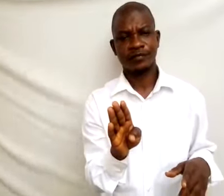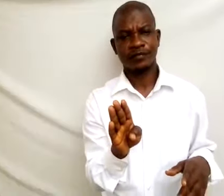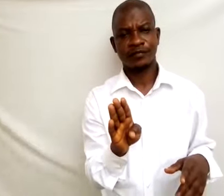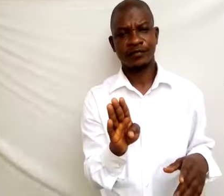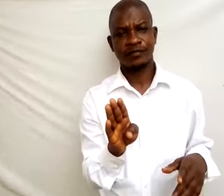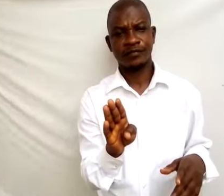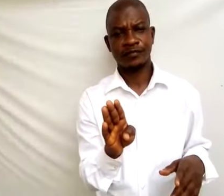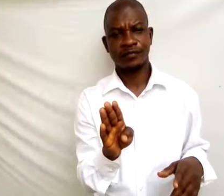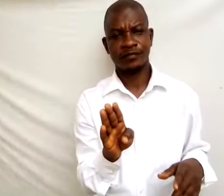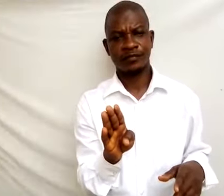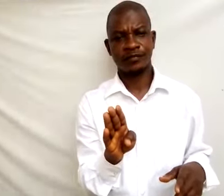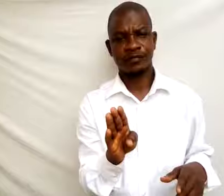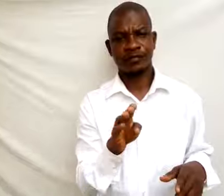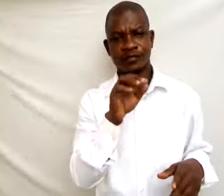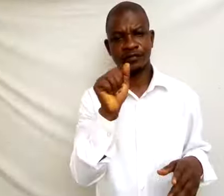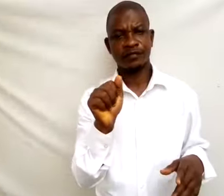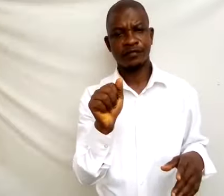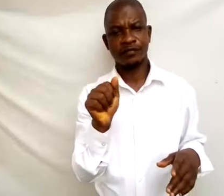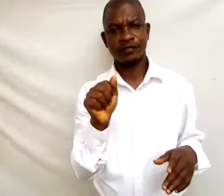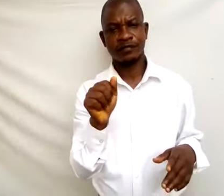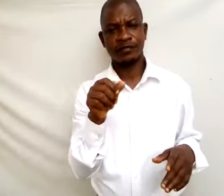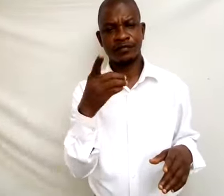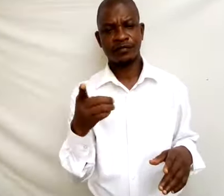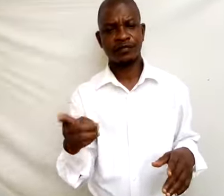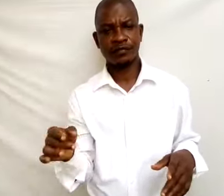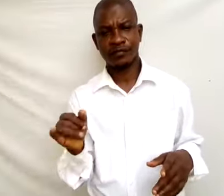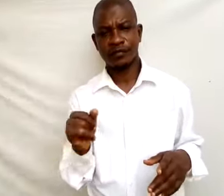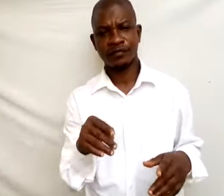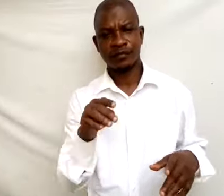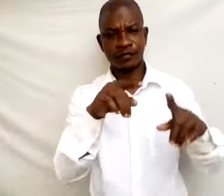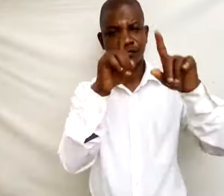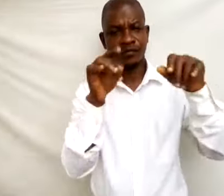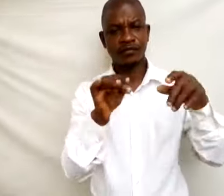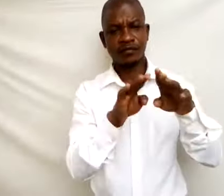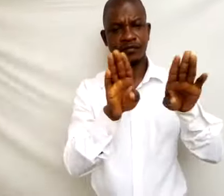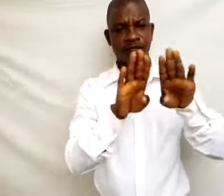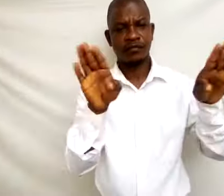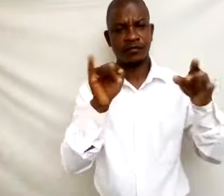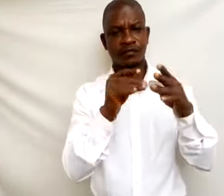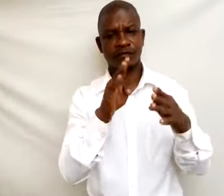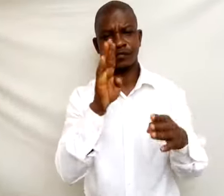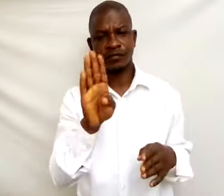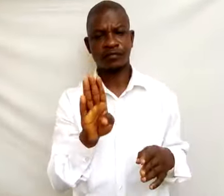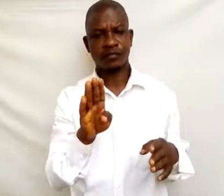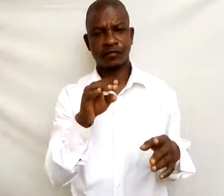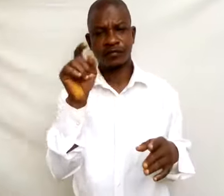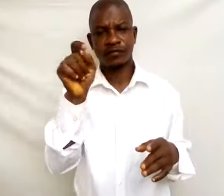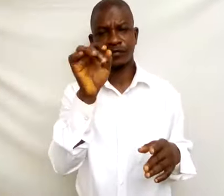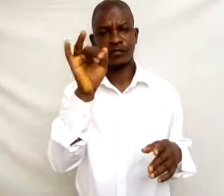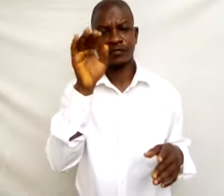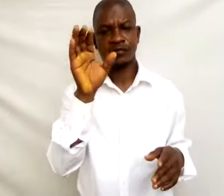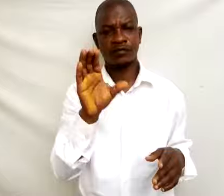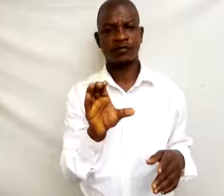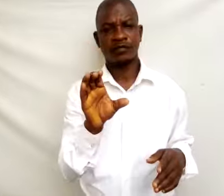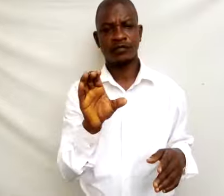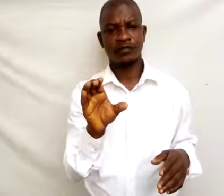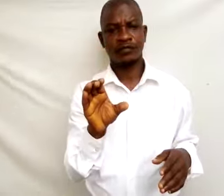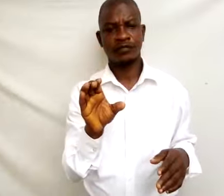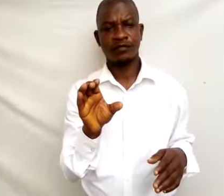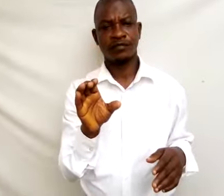A delta B star C bracket